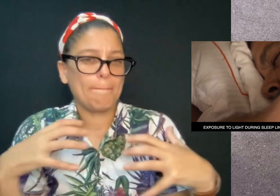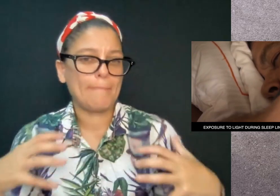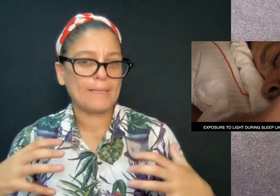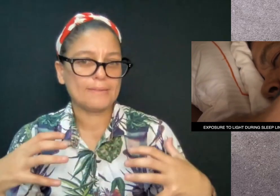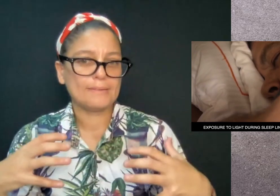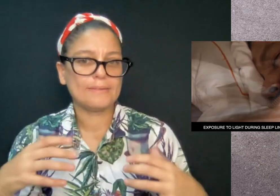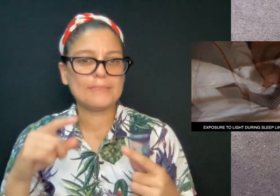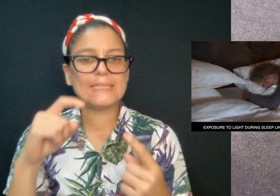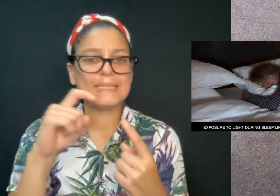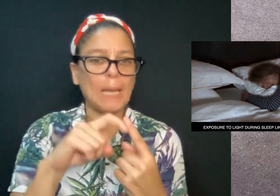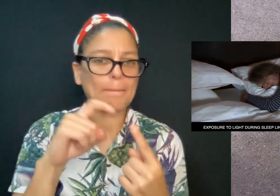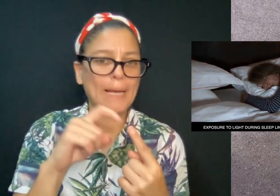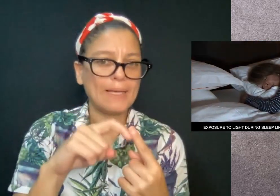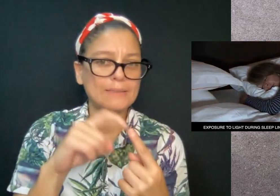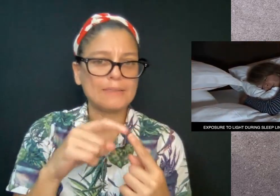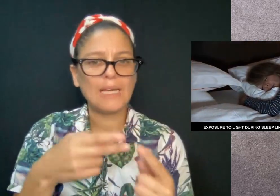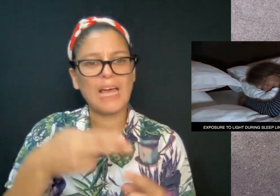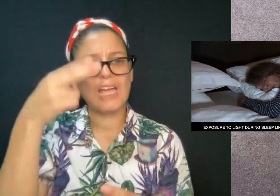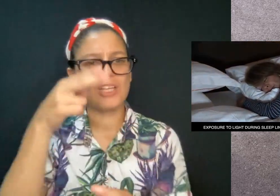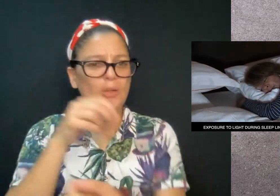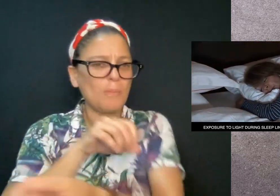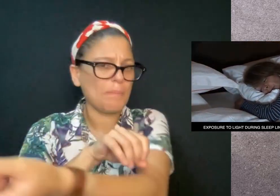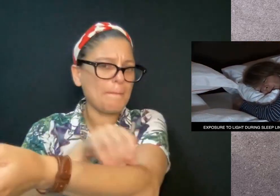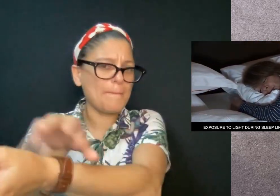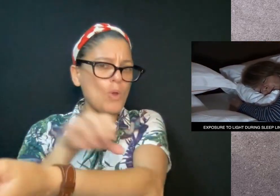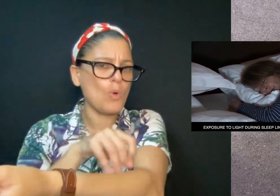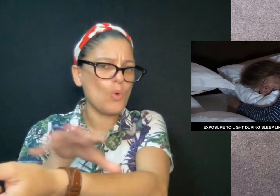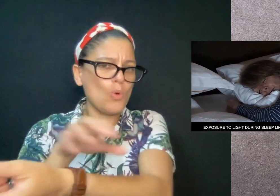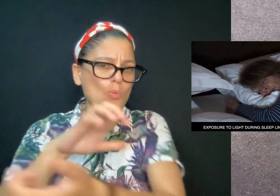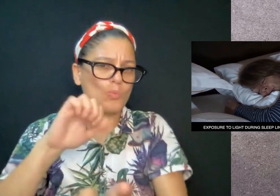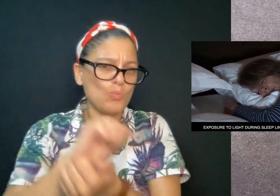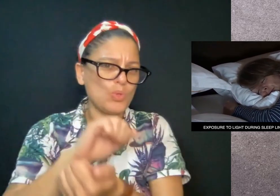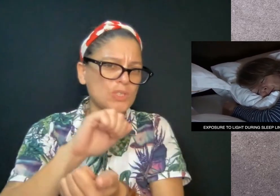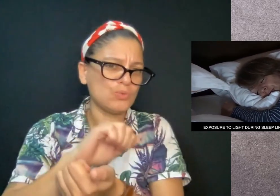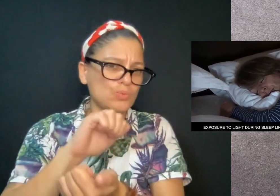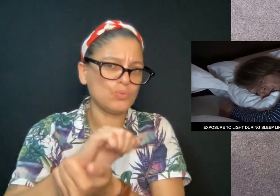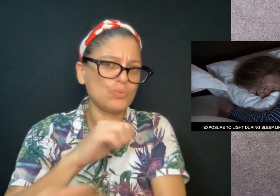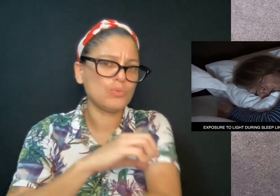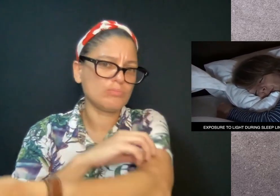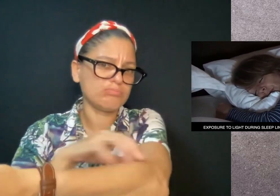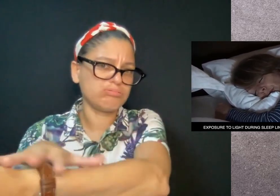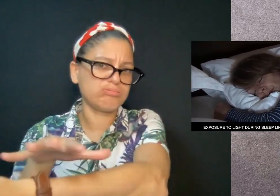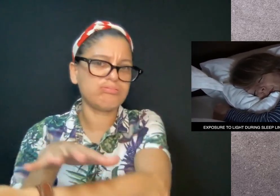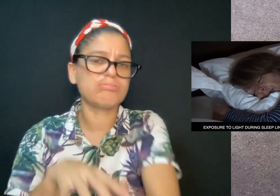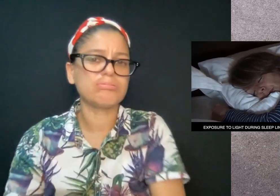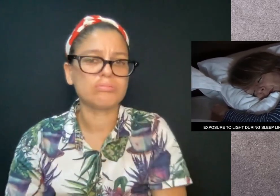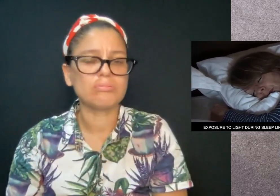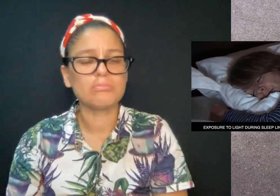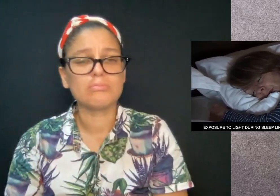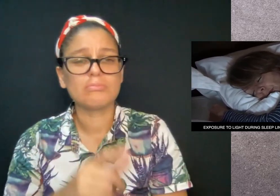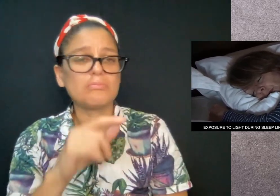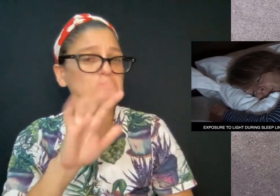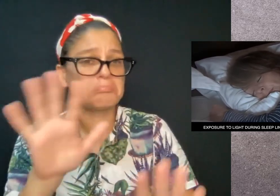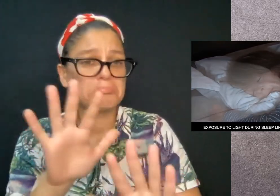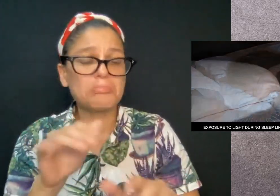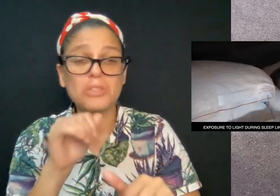And that raises the risk of serious health issues like obesity, diabetes, and high blood pressure.